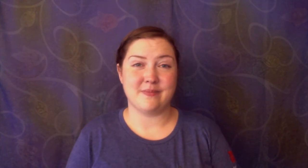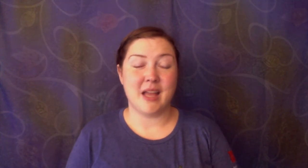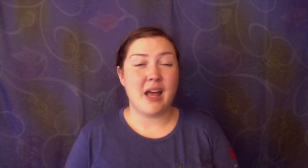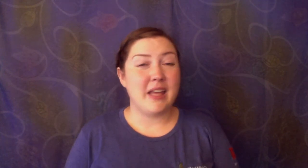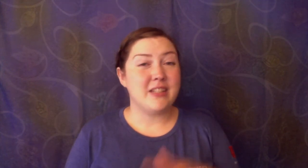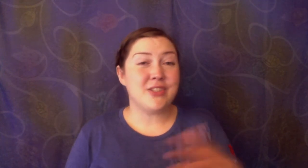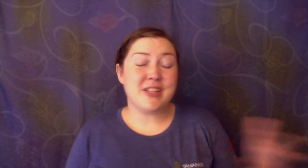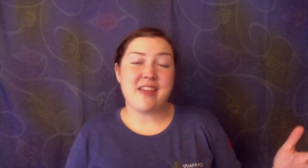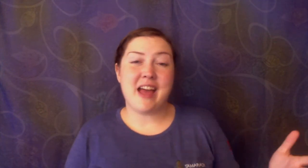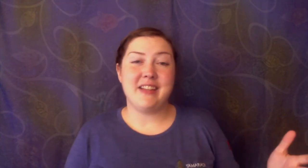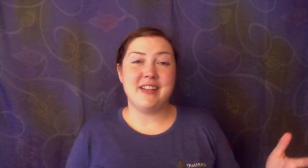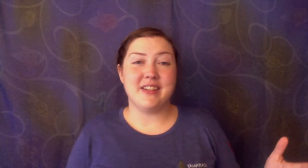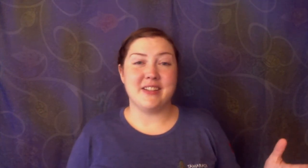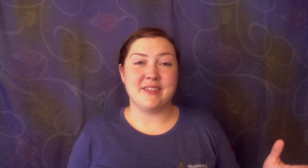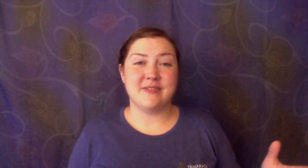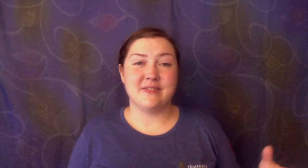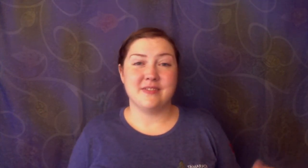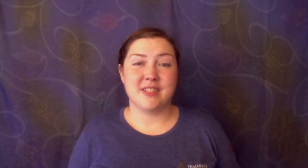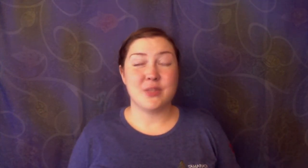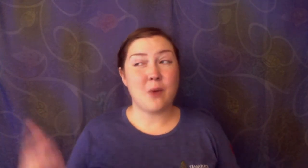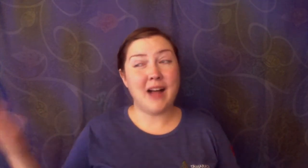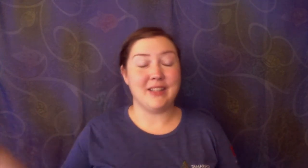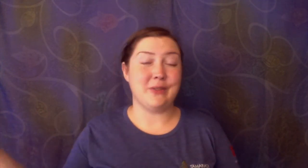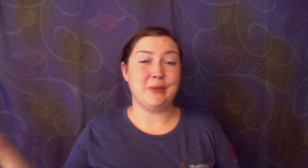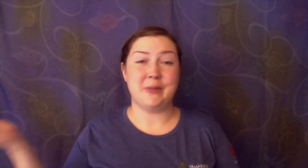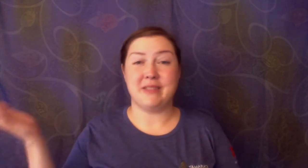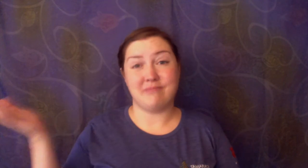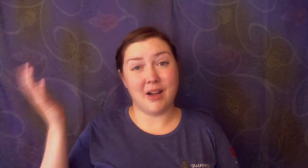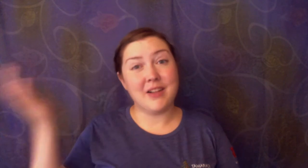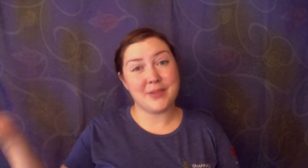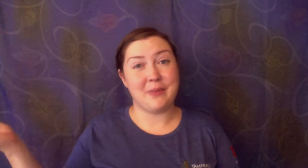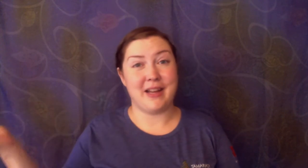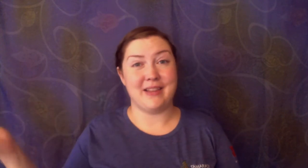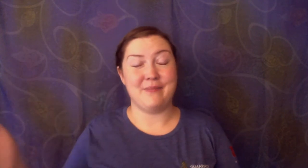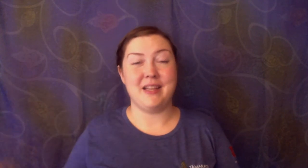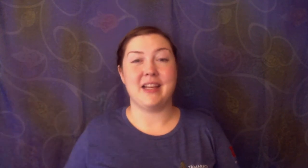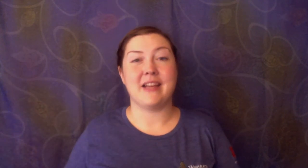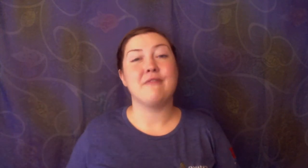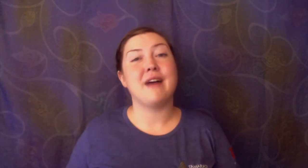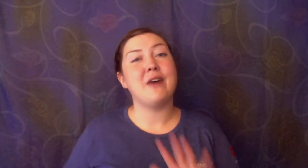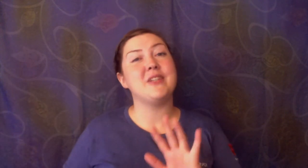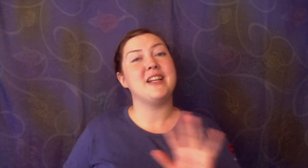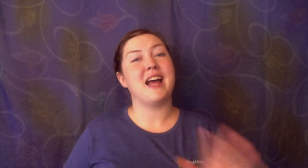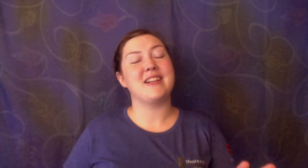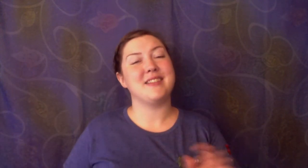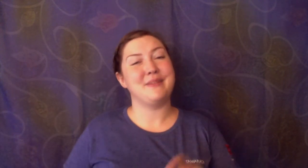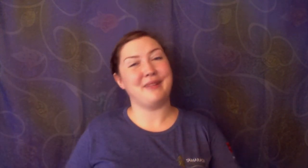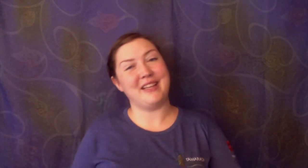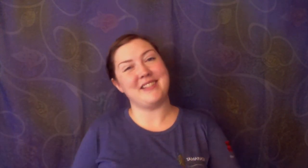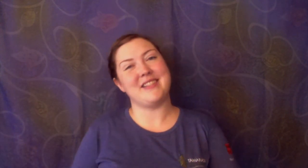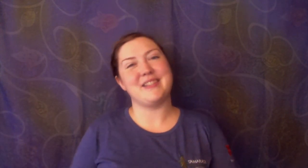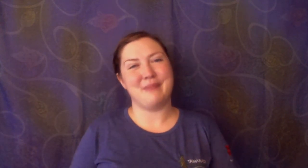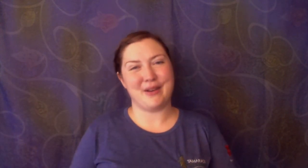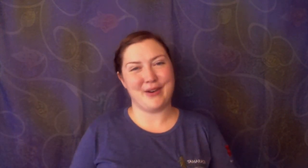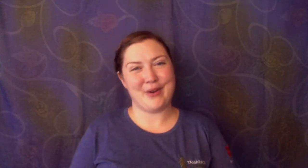During that year, Swallow, who had also been at the meeting, found an excellent place to make her home.